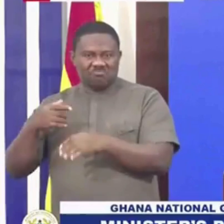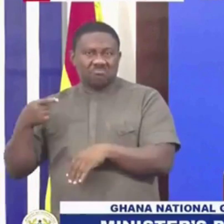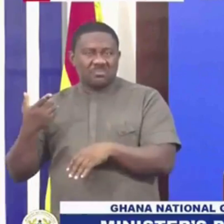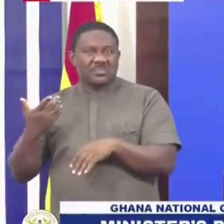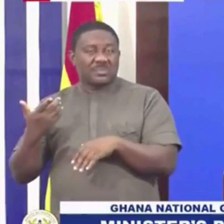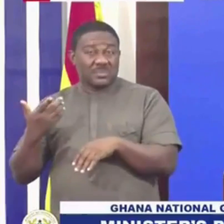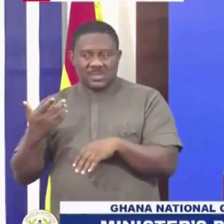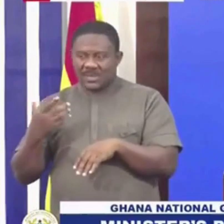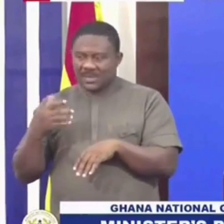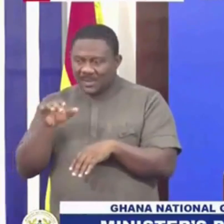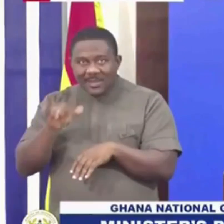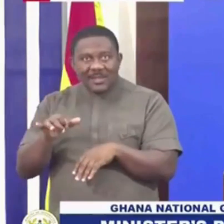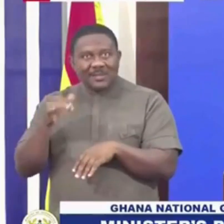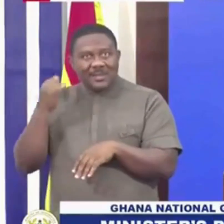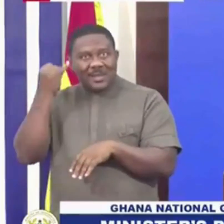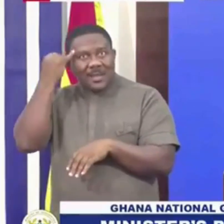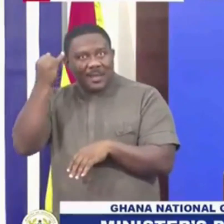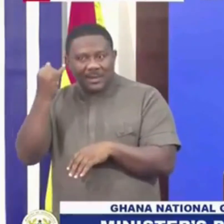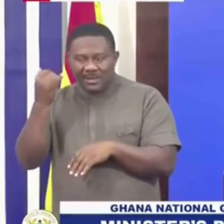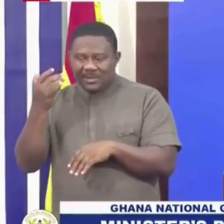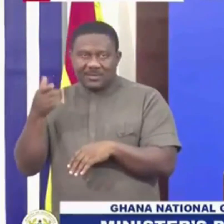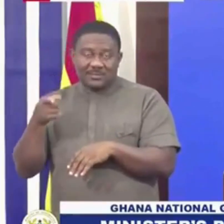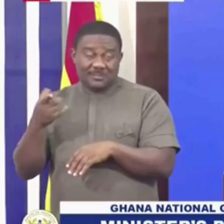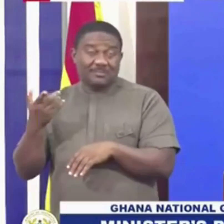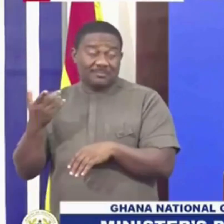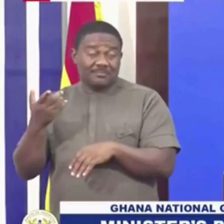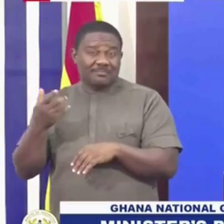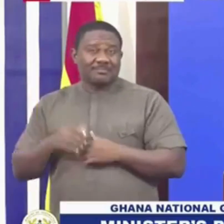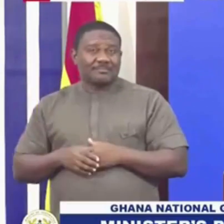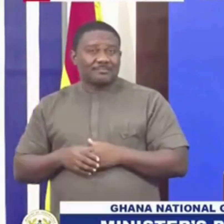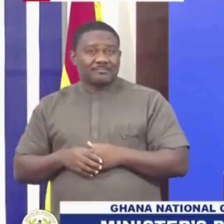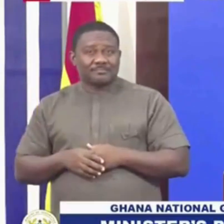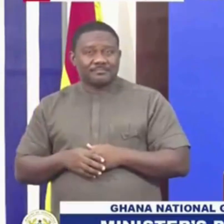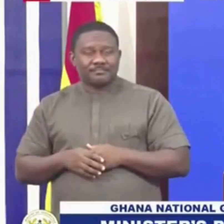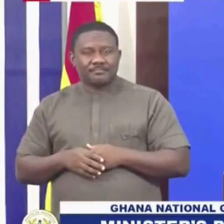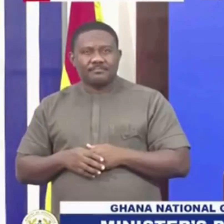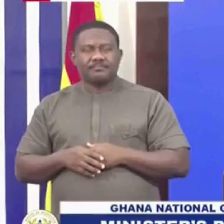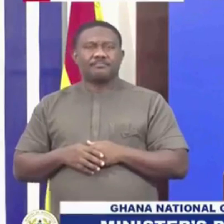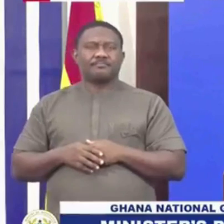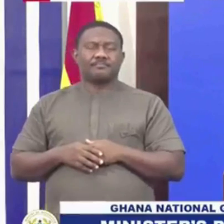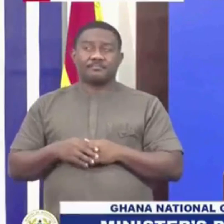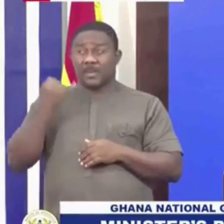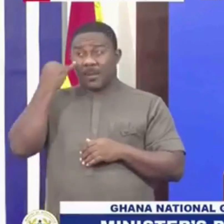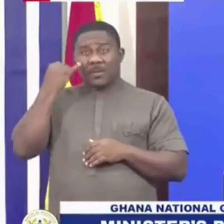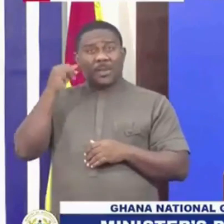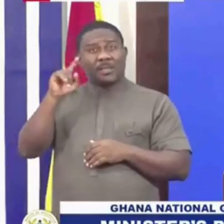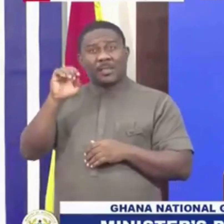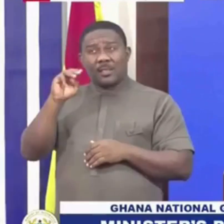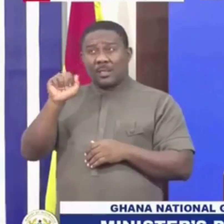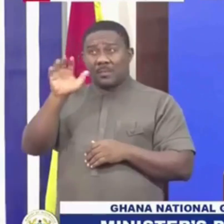has significant implications, cost implications. If you take the Tema Ankle, for instance,